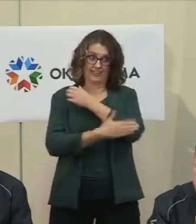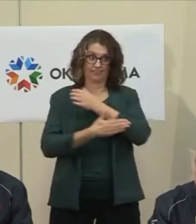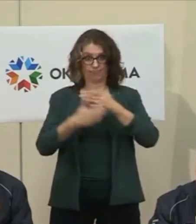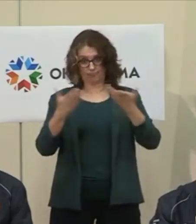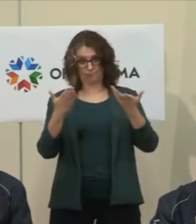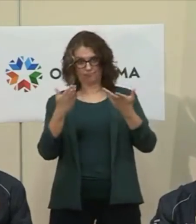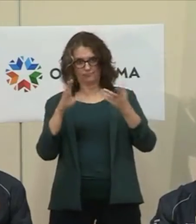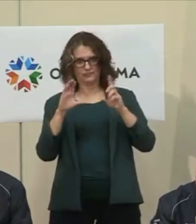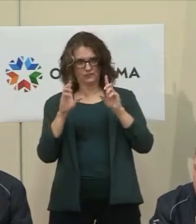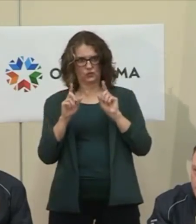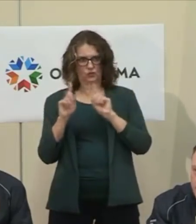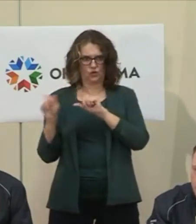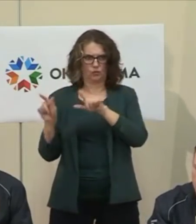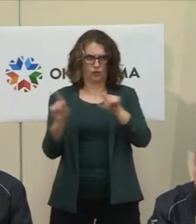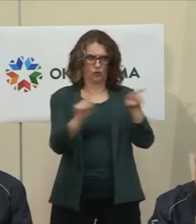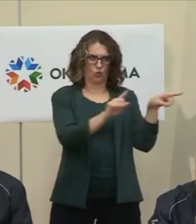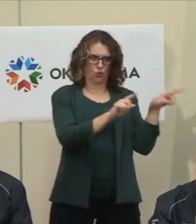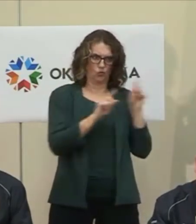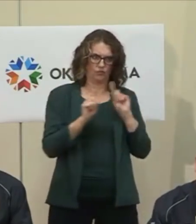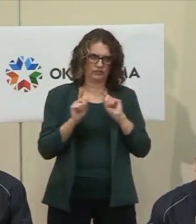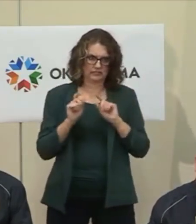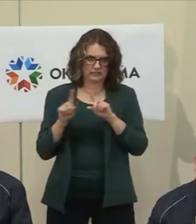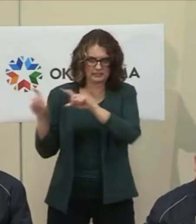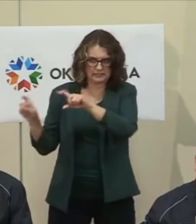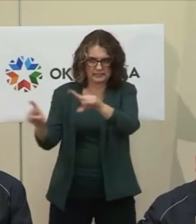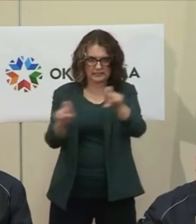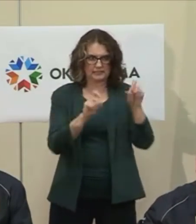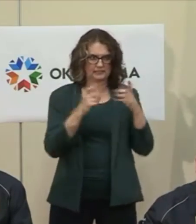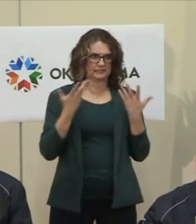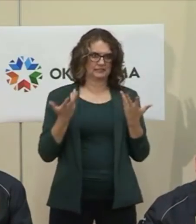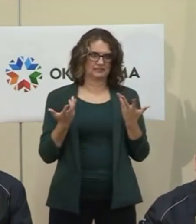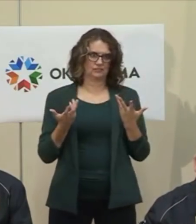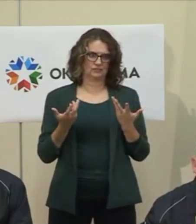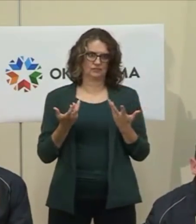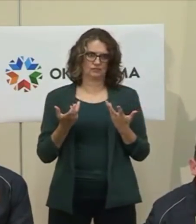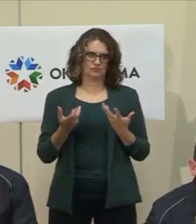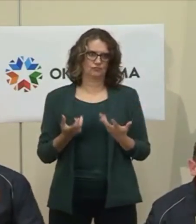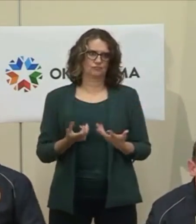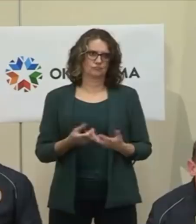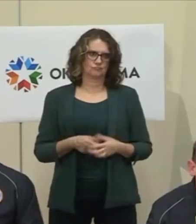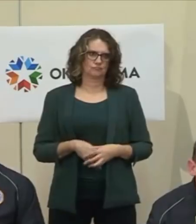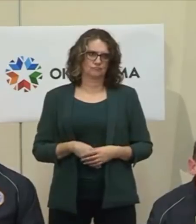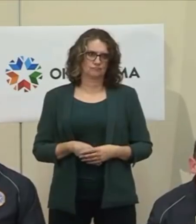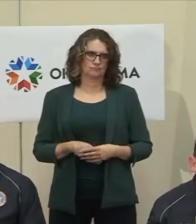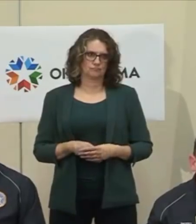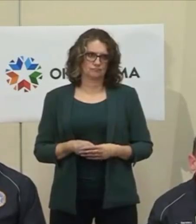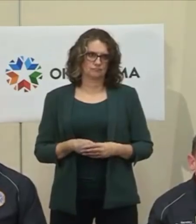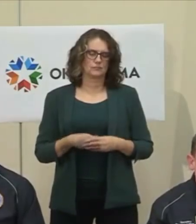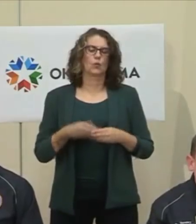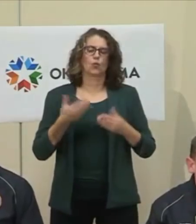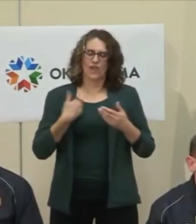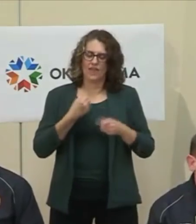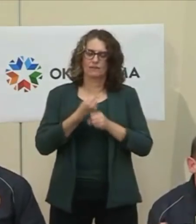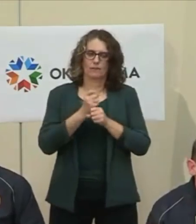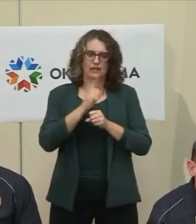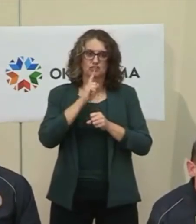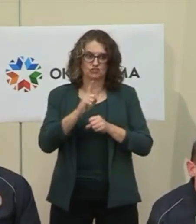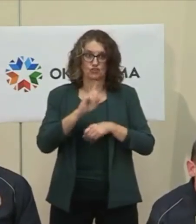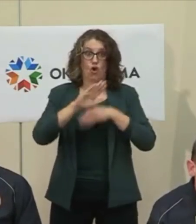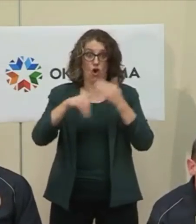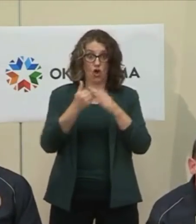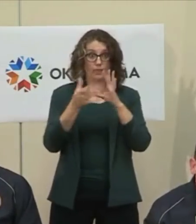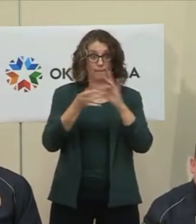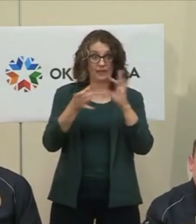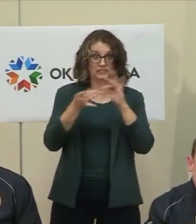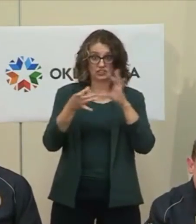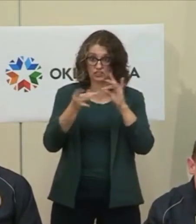service, for testing. And we have to make sure that they're getting messaged, they're getting serviced out of Oklahoma City. And so we've actually flexed up,